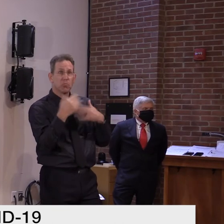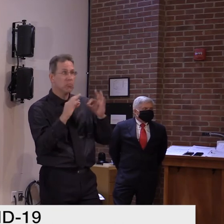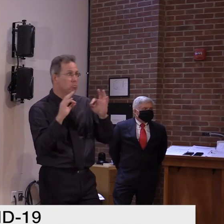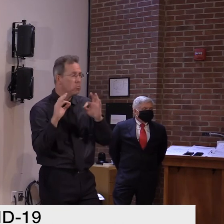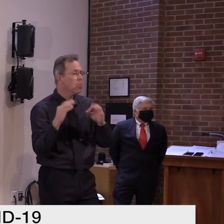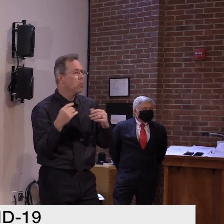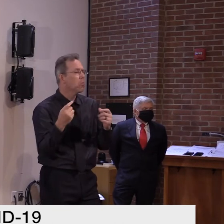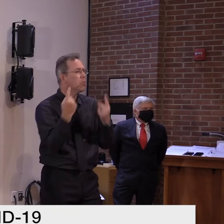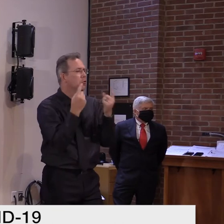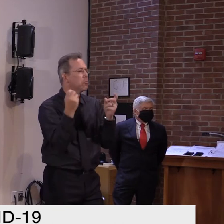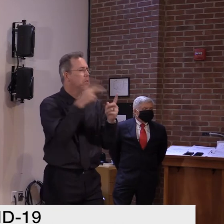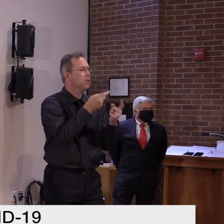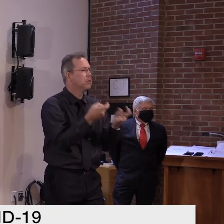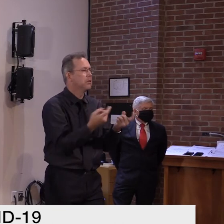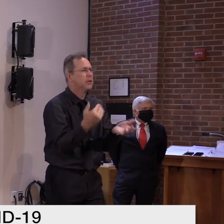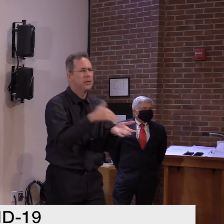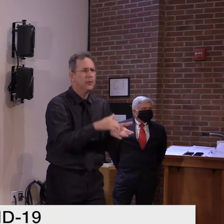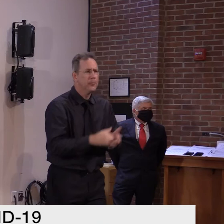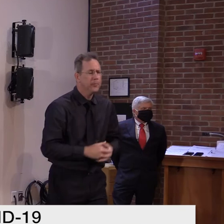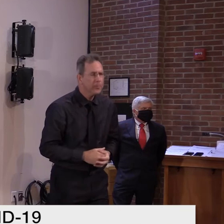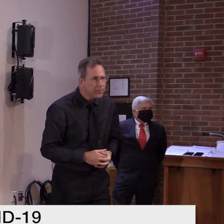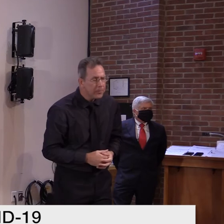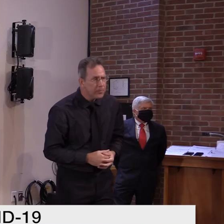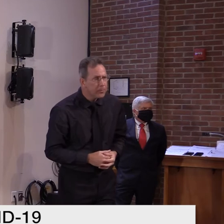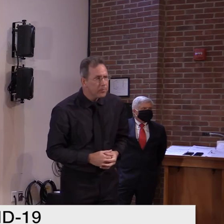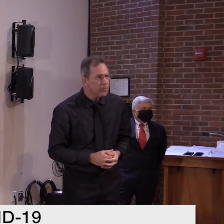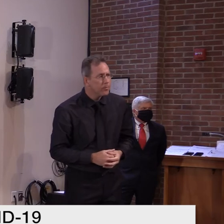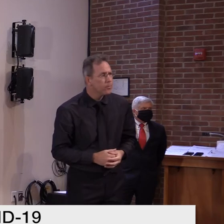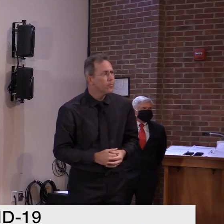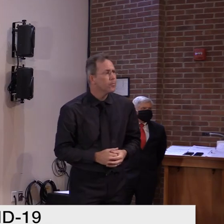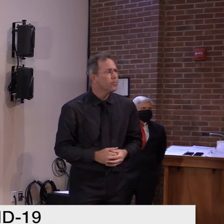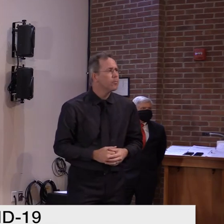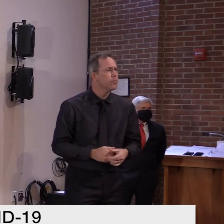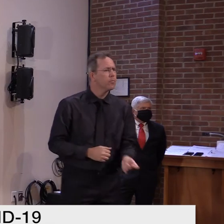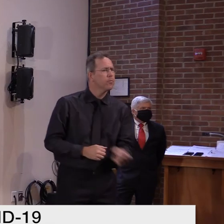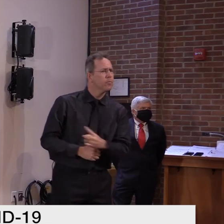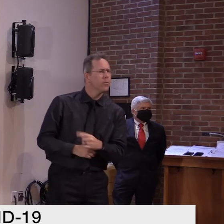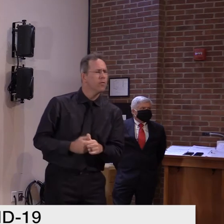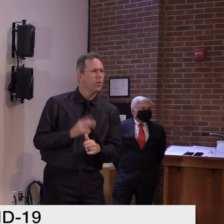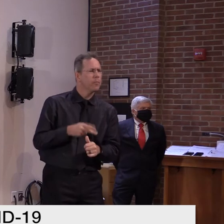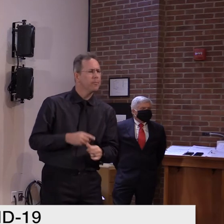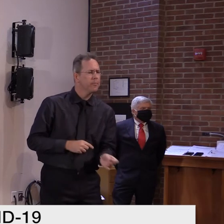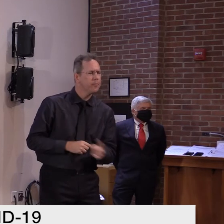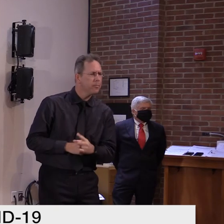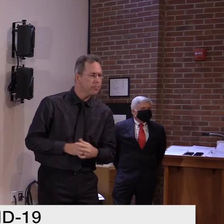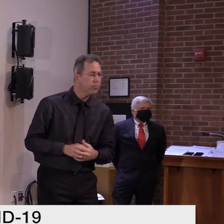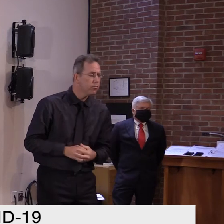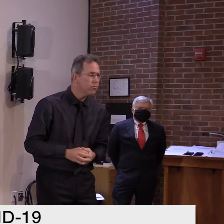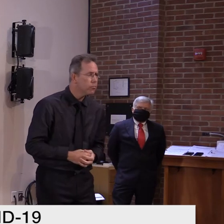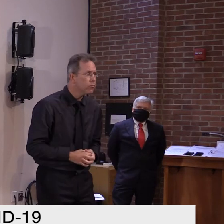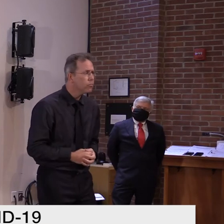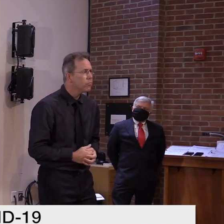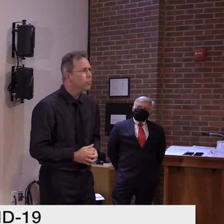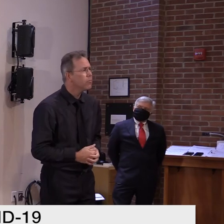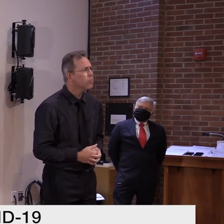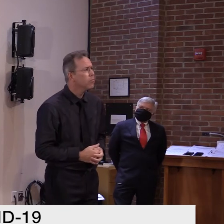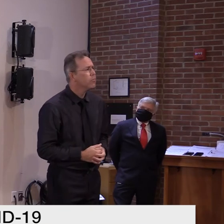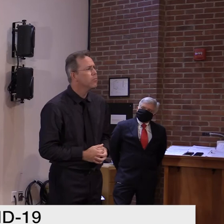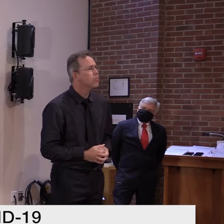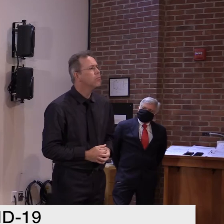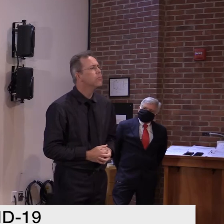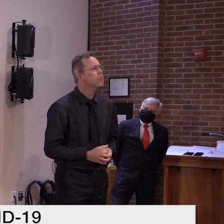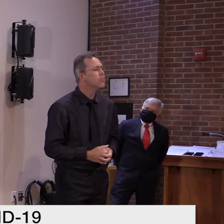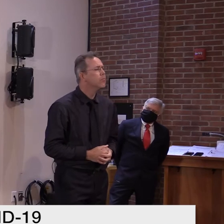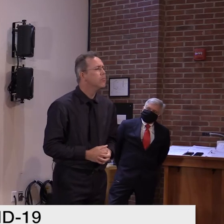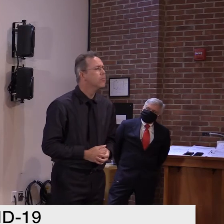Is there also a possibility that you might end up, uh, making some other decisions like the salons or gyms, which are also businesses that you